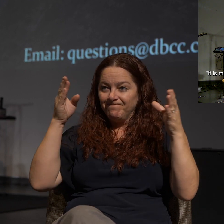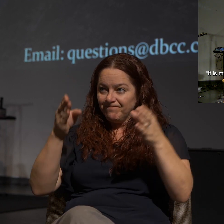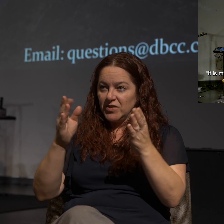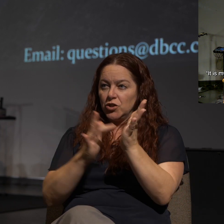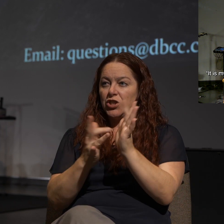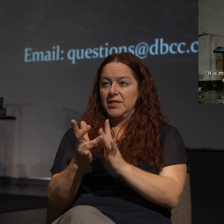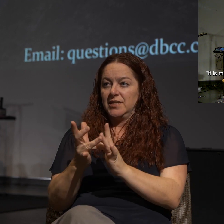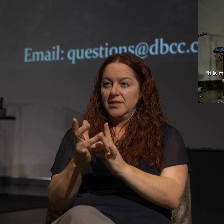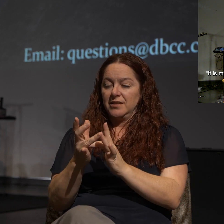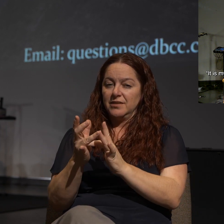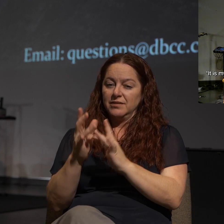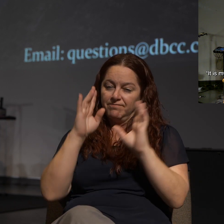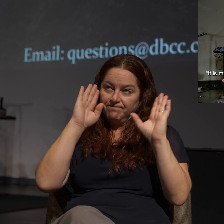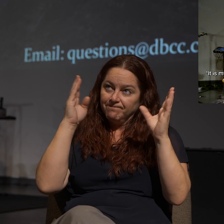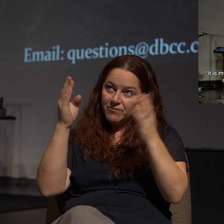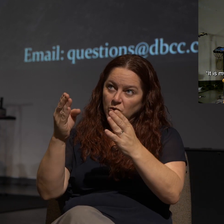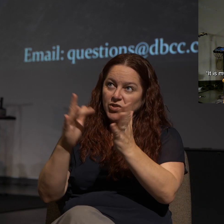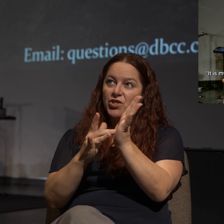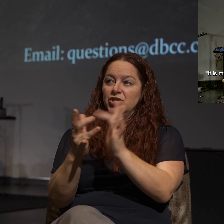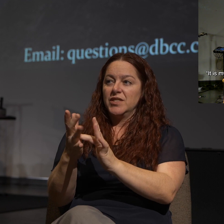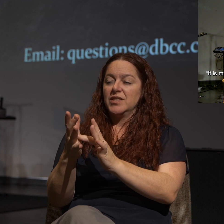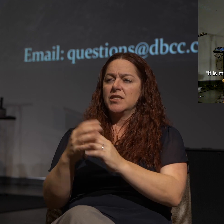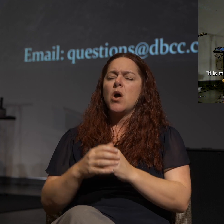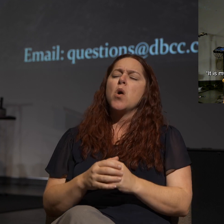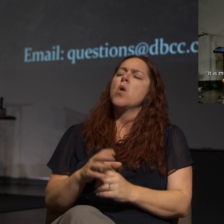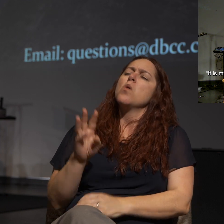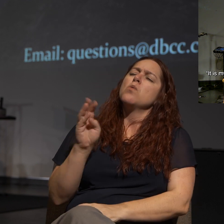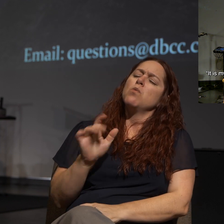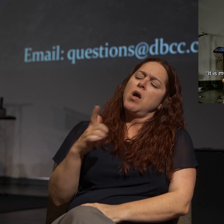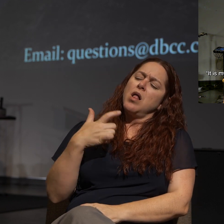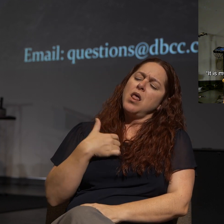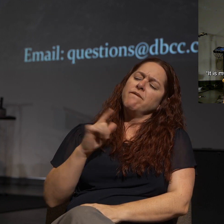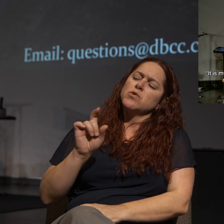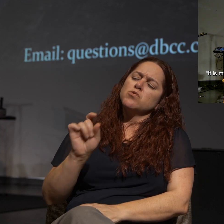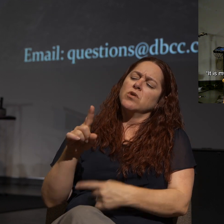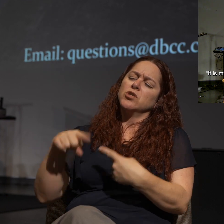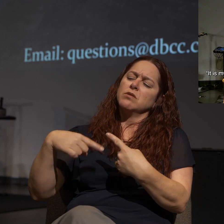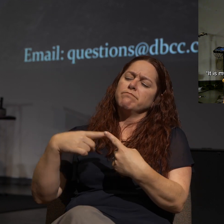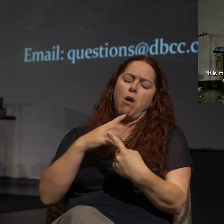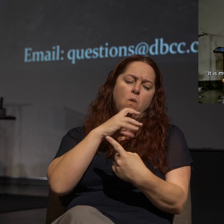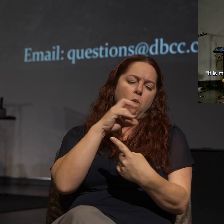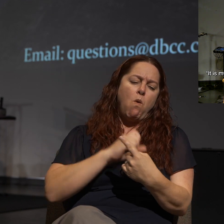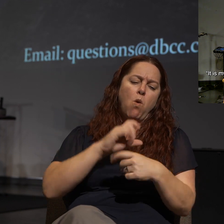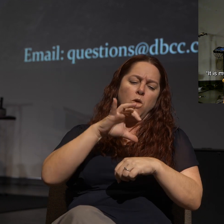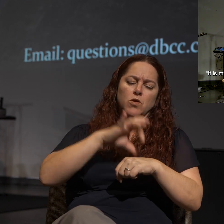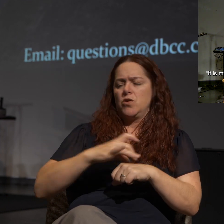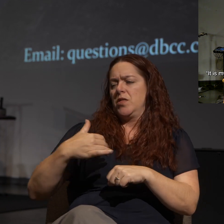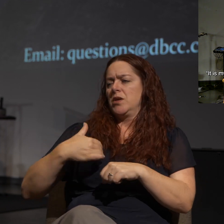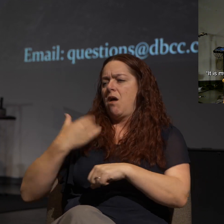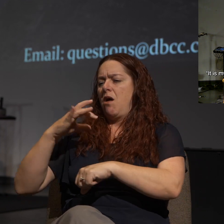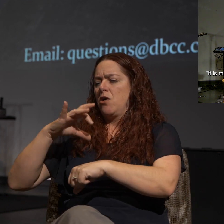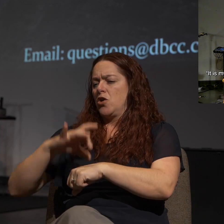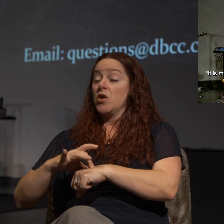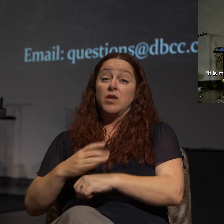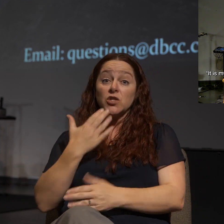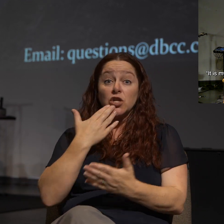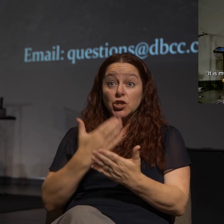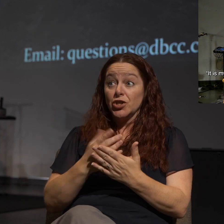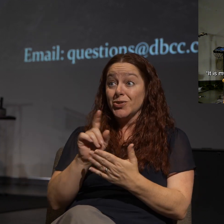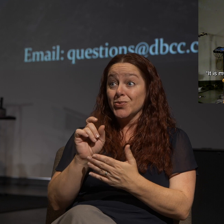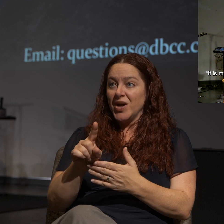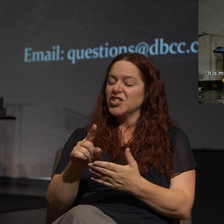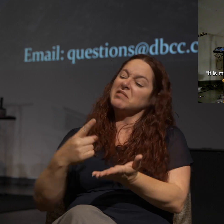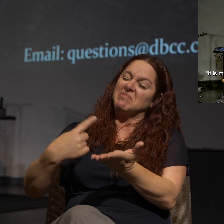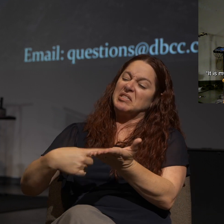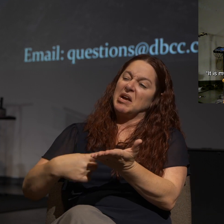make it all about Jesus. Well, I have a question about old earth versus young earth creation. That's a great question. We'll talk